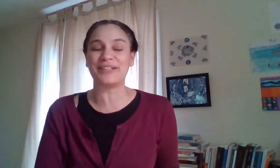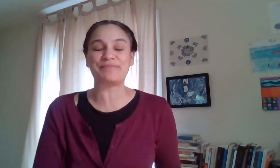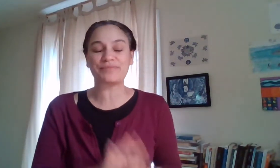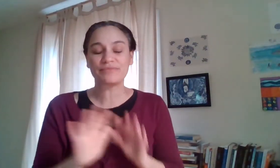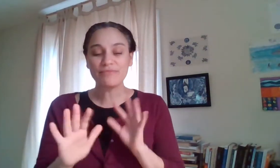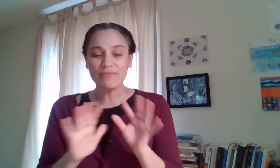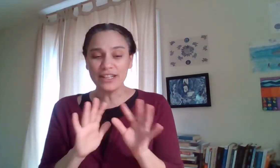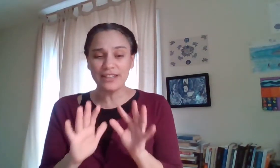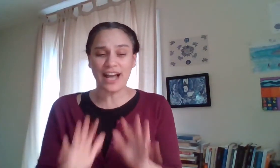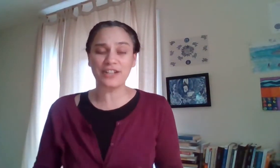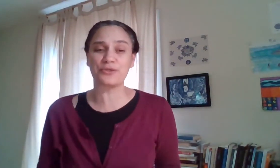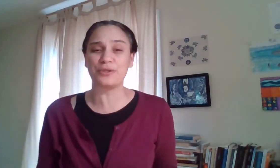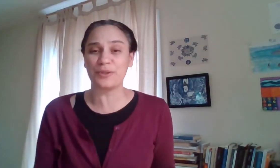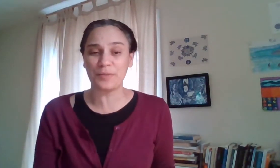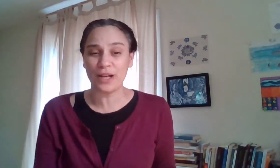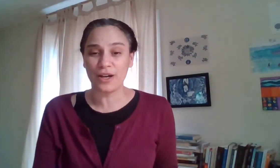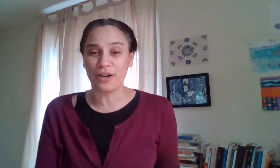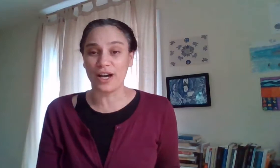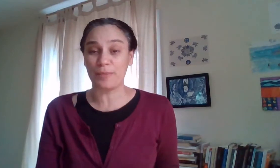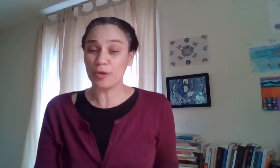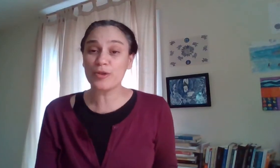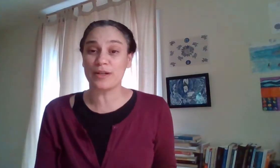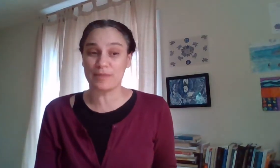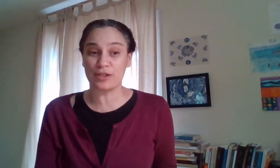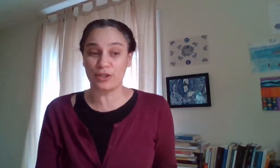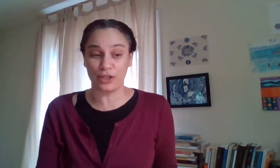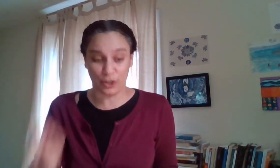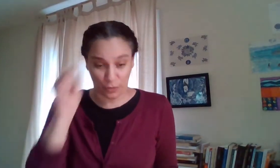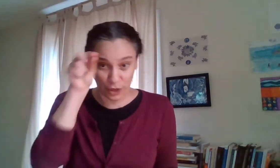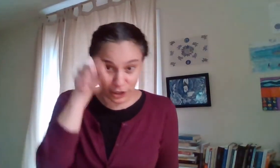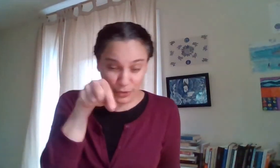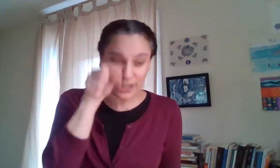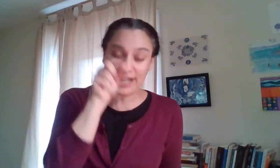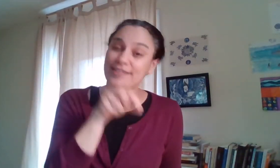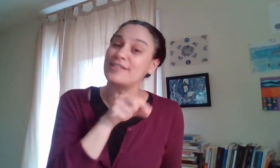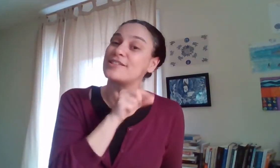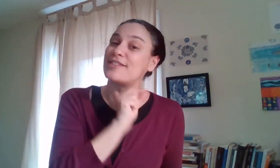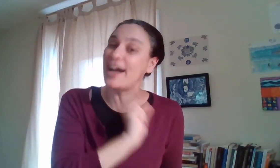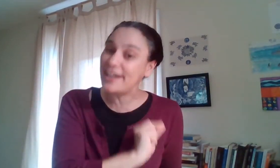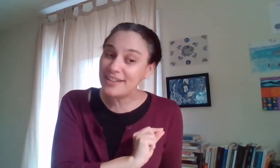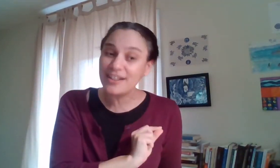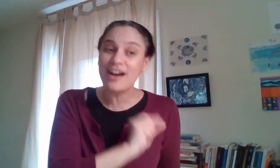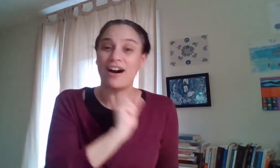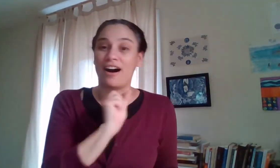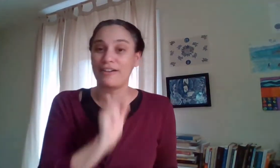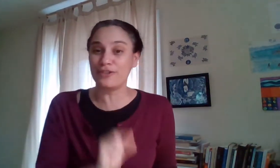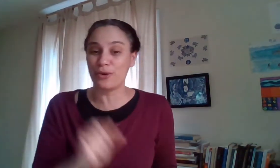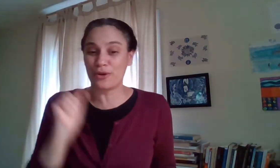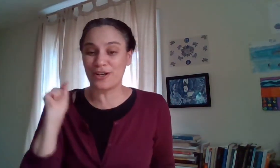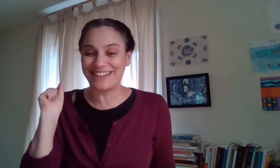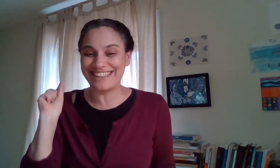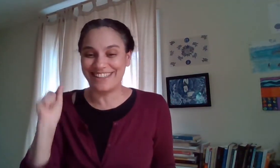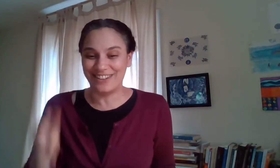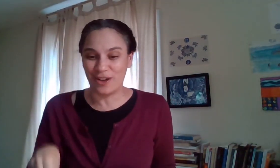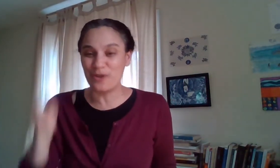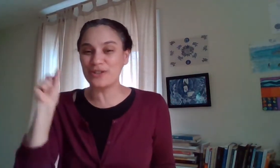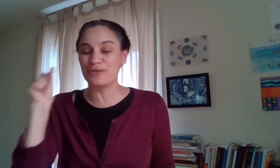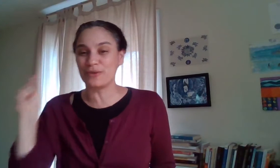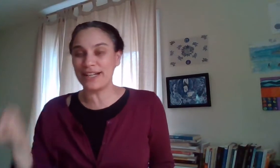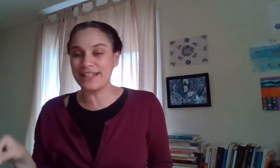in the actual uh programs you know we look at the style of your own writing